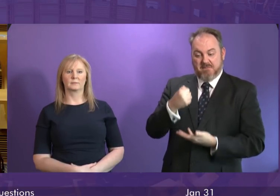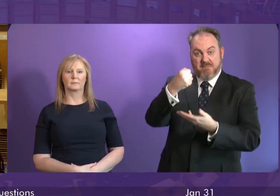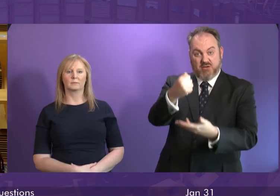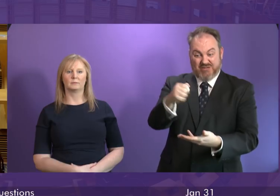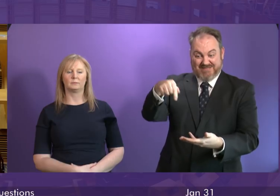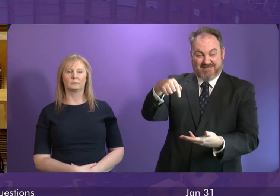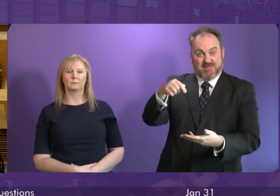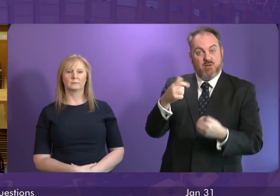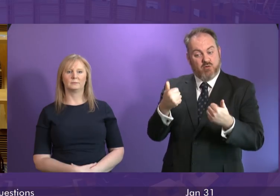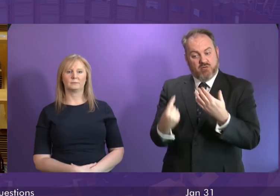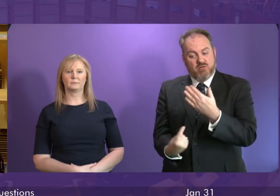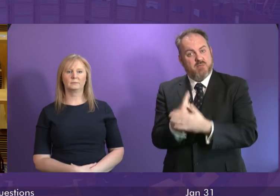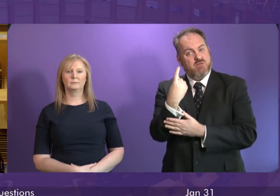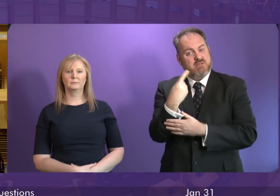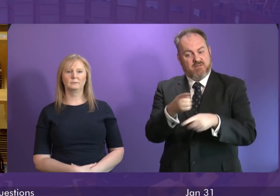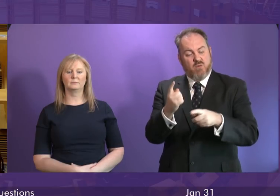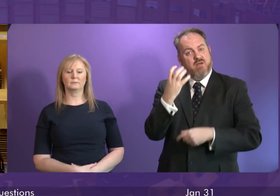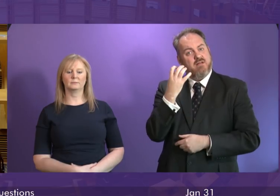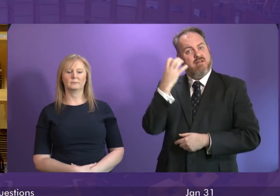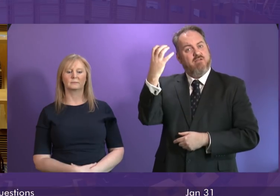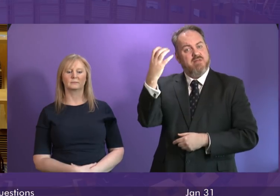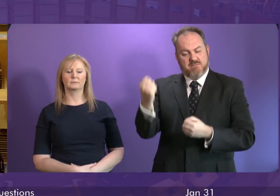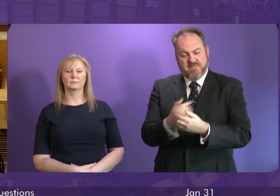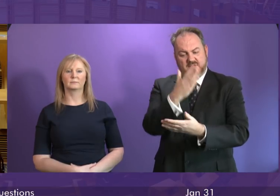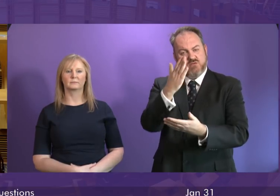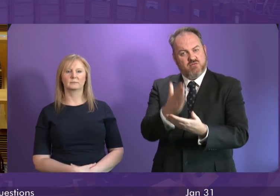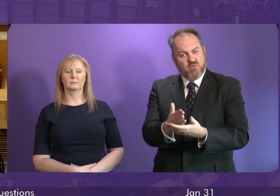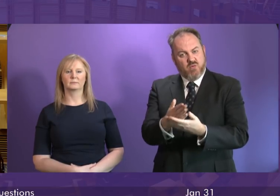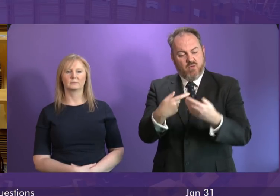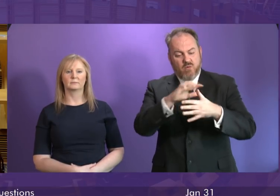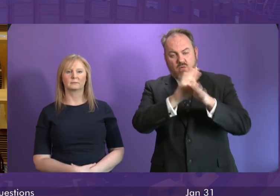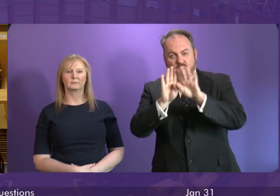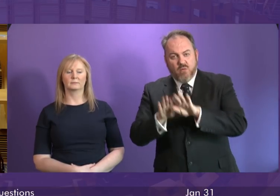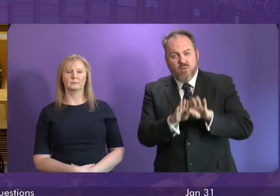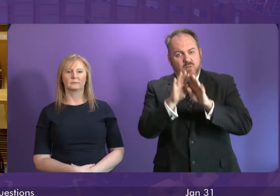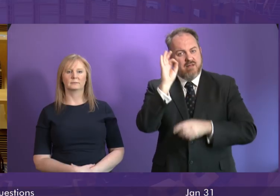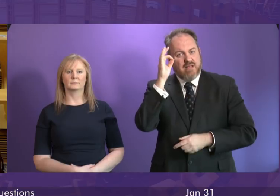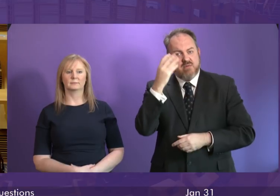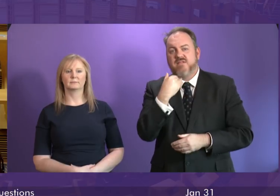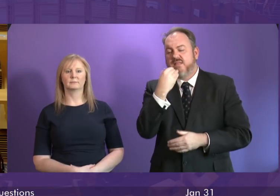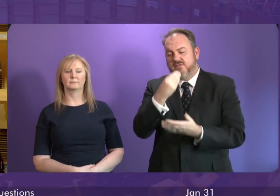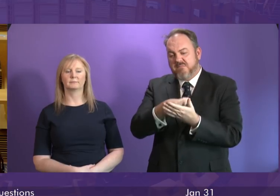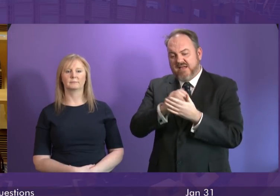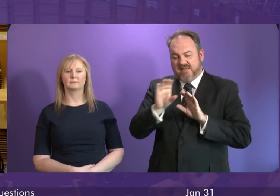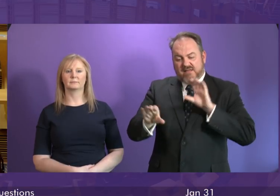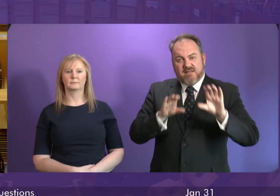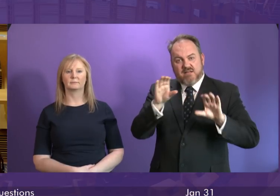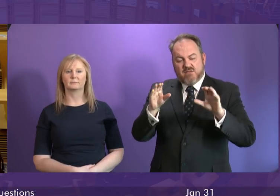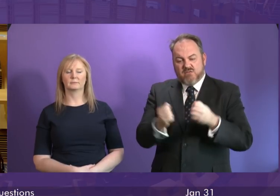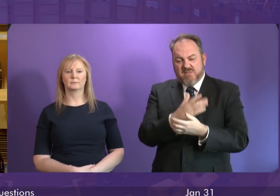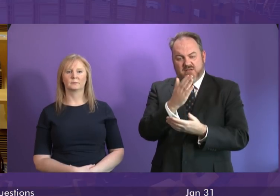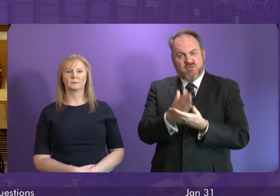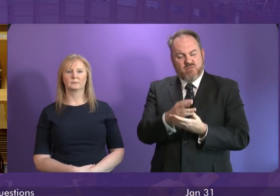an opportunity for the Scottish government to ensure councils are properly resourced to deal with this